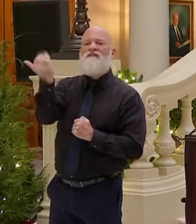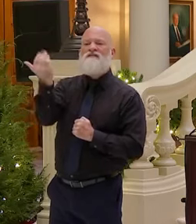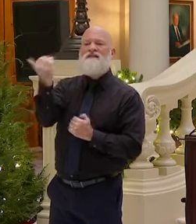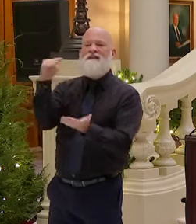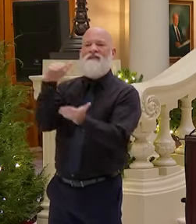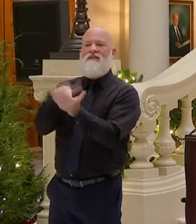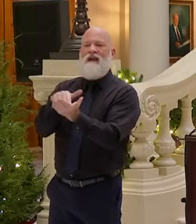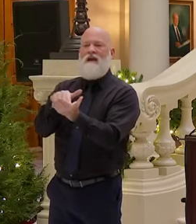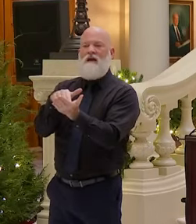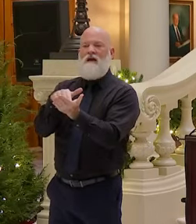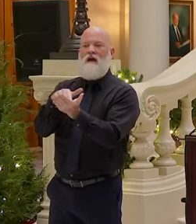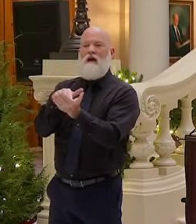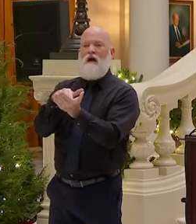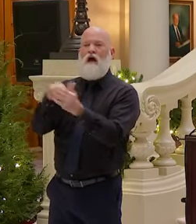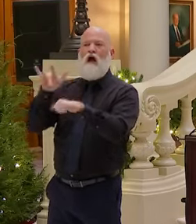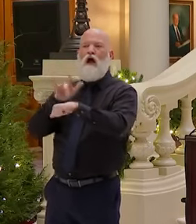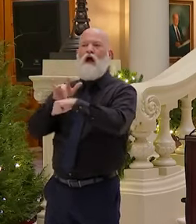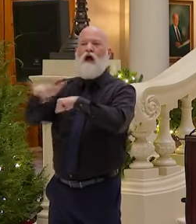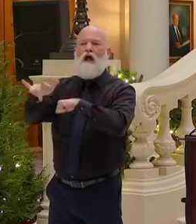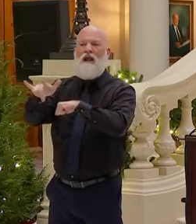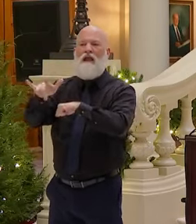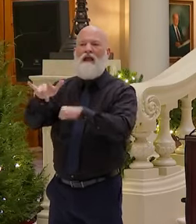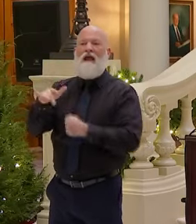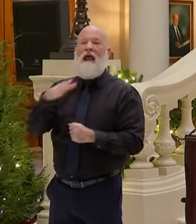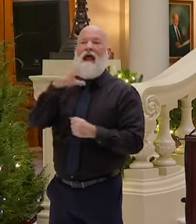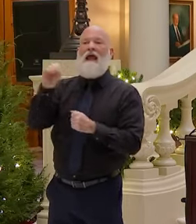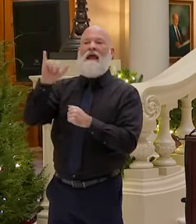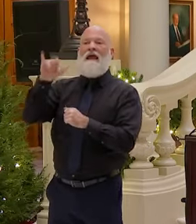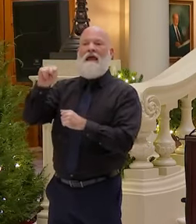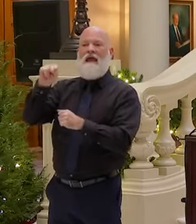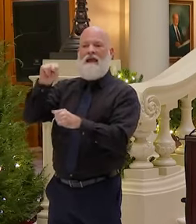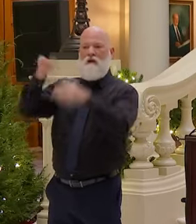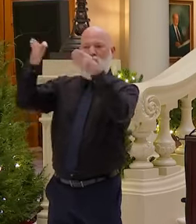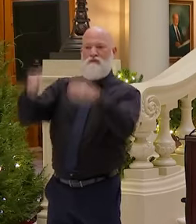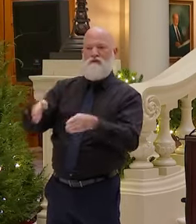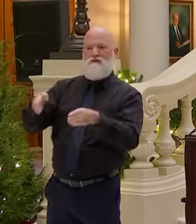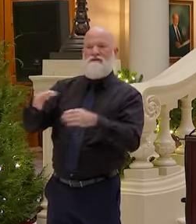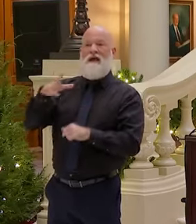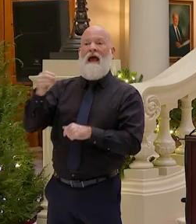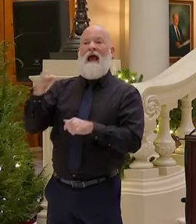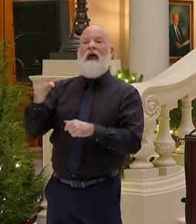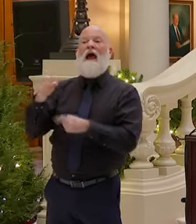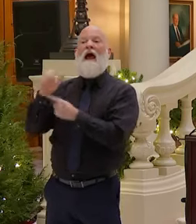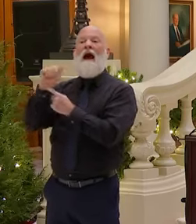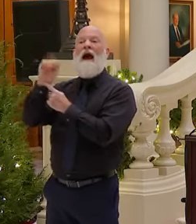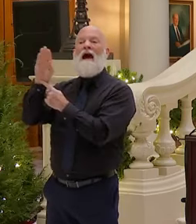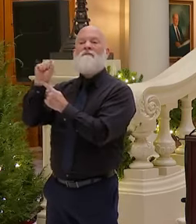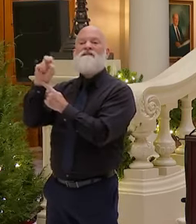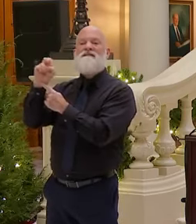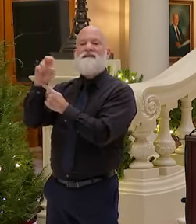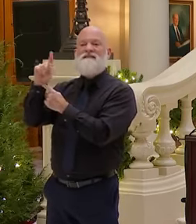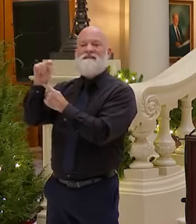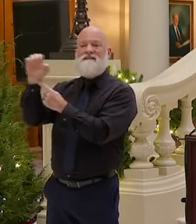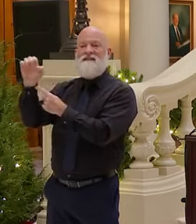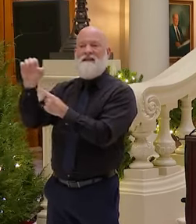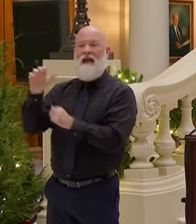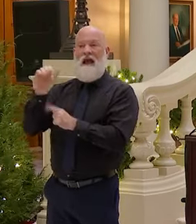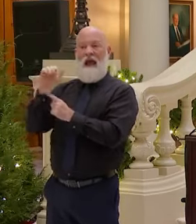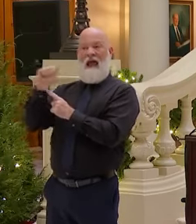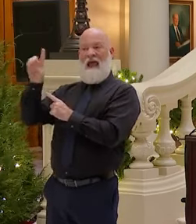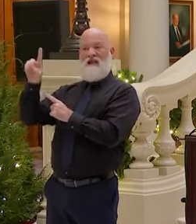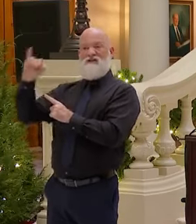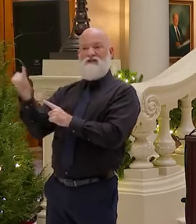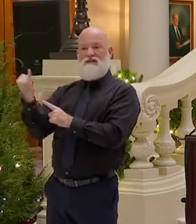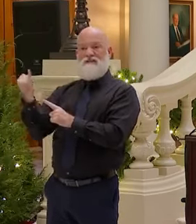that they have to do, and they're taking the absentee by mail ones that have to be adjudicated to the English Street Warehouse away from the World